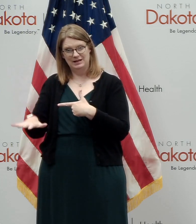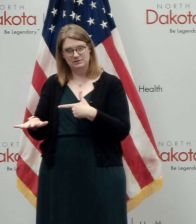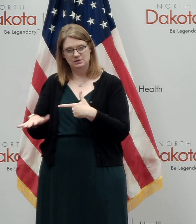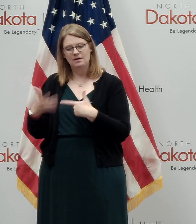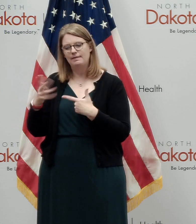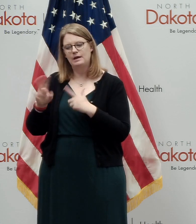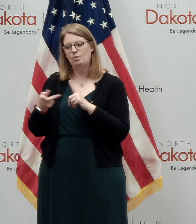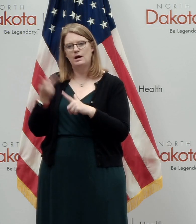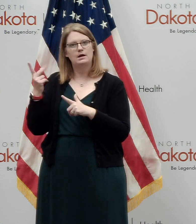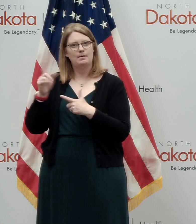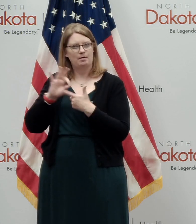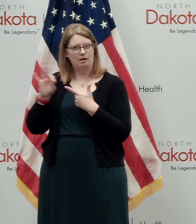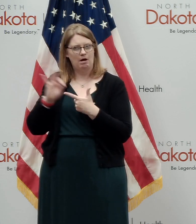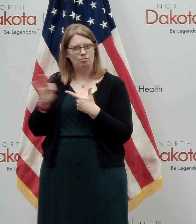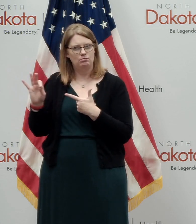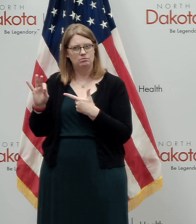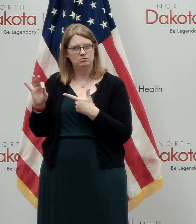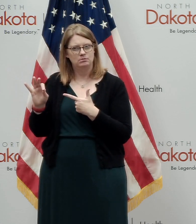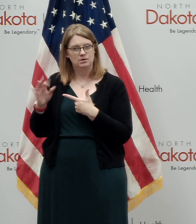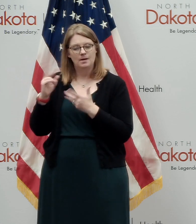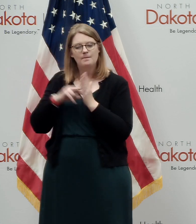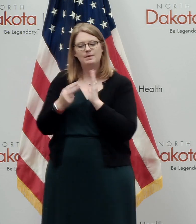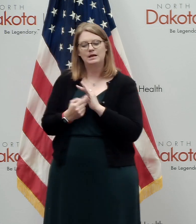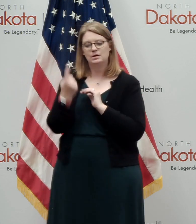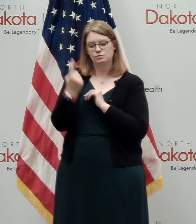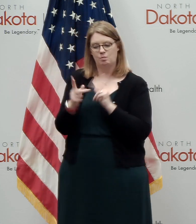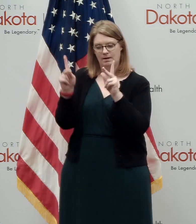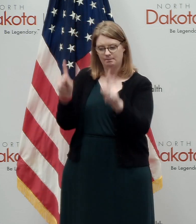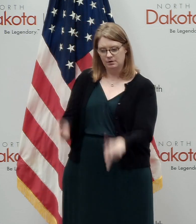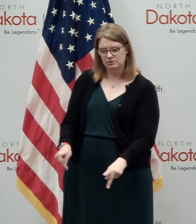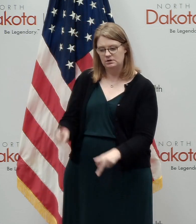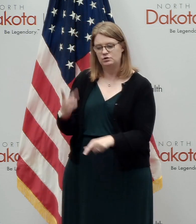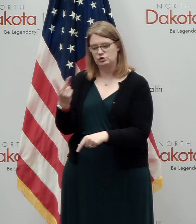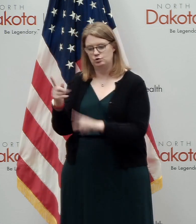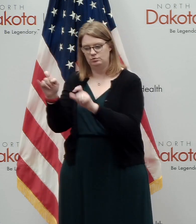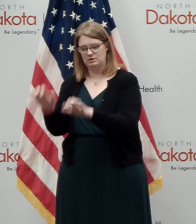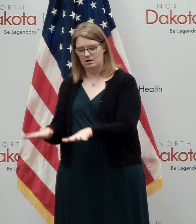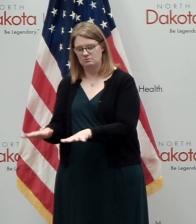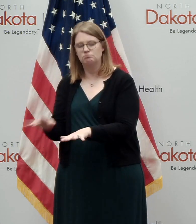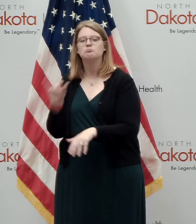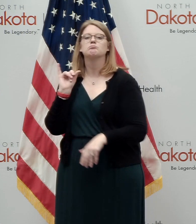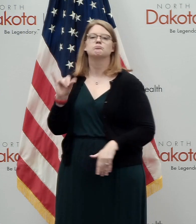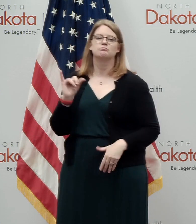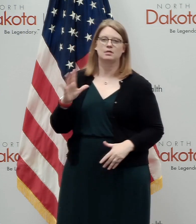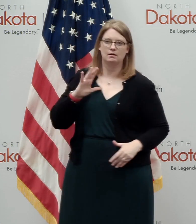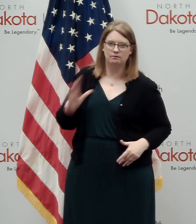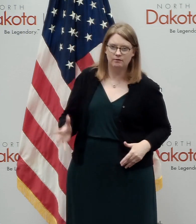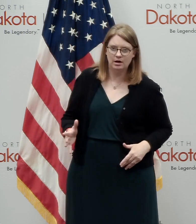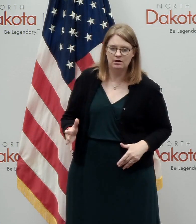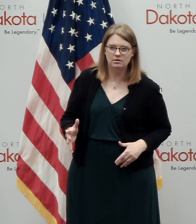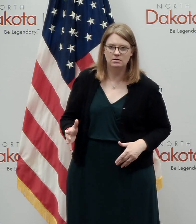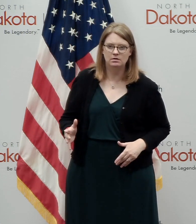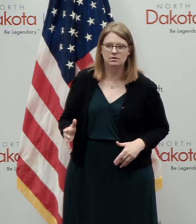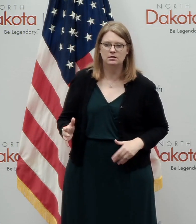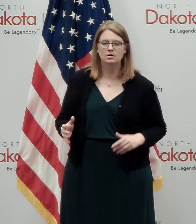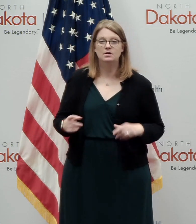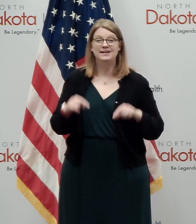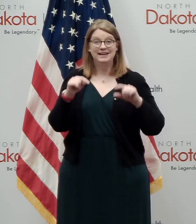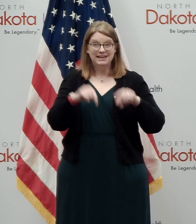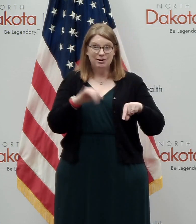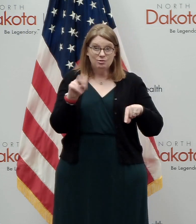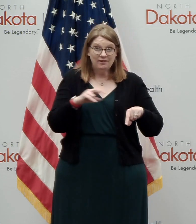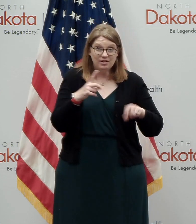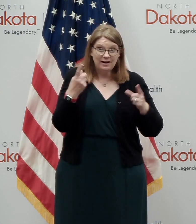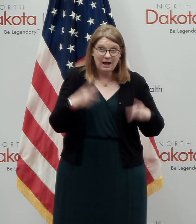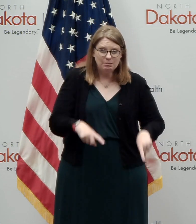count those, uh, because it was one individual with two tests on the same day. We understand that. So the, there is very little of that happening in North